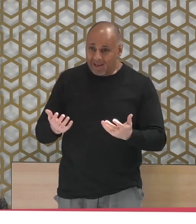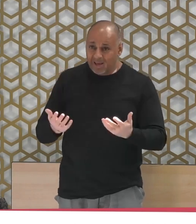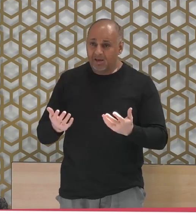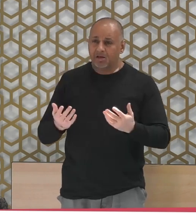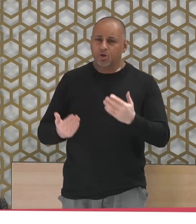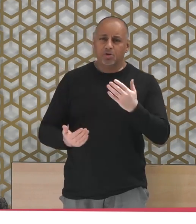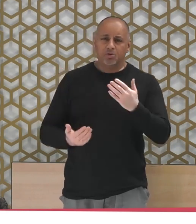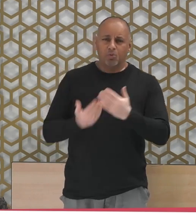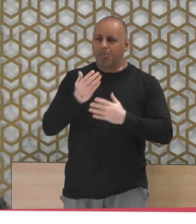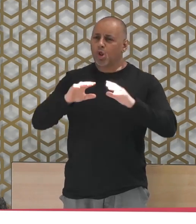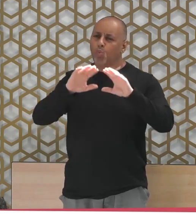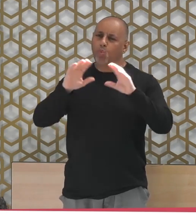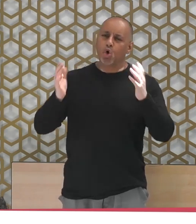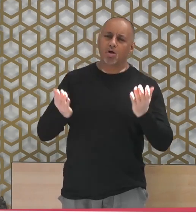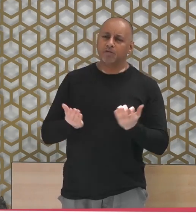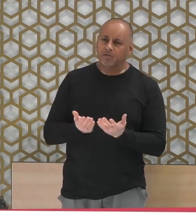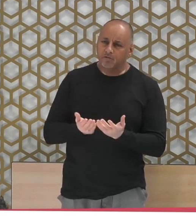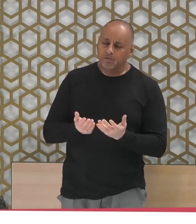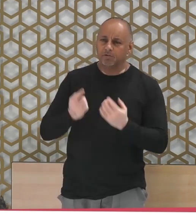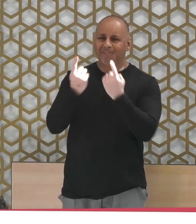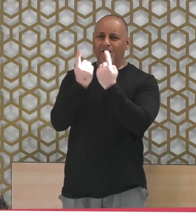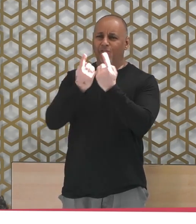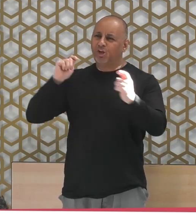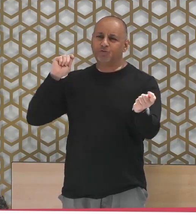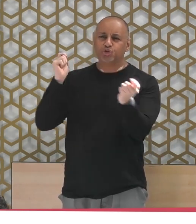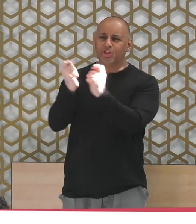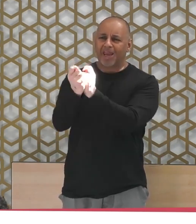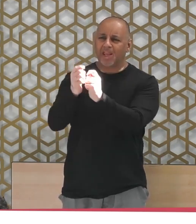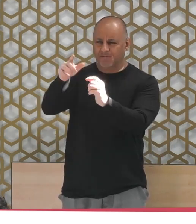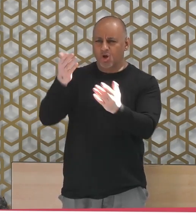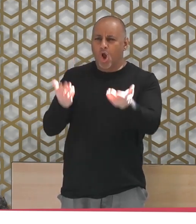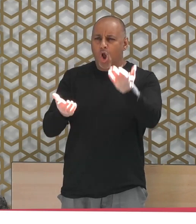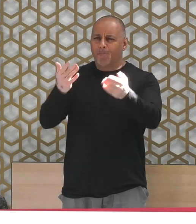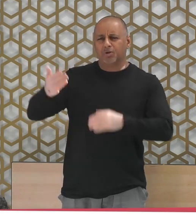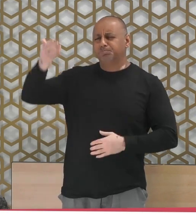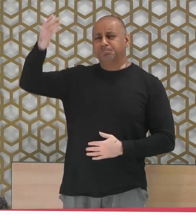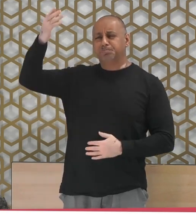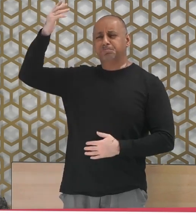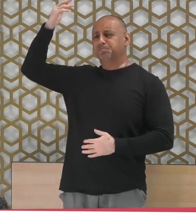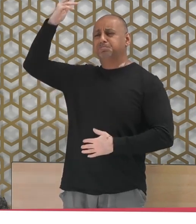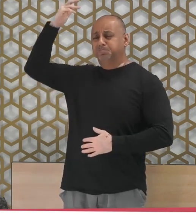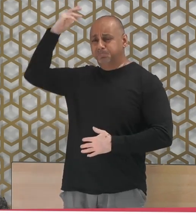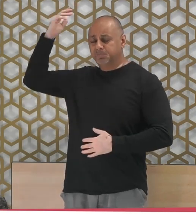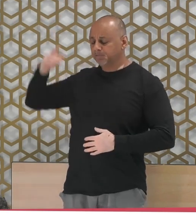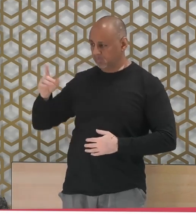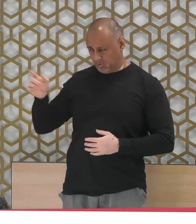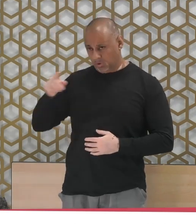how things have changed. So Hudayfud radiallahu anhu, he says, The